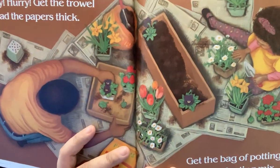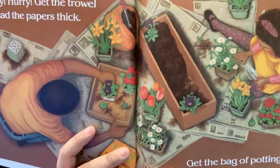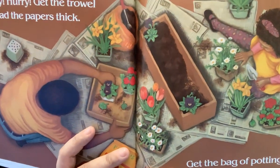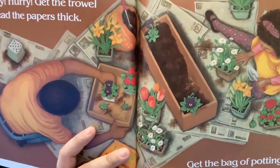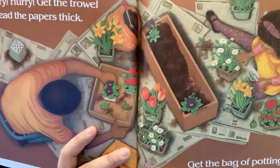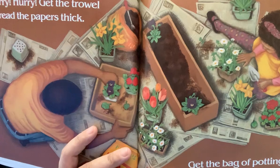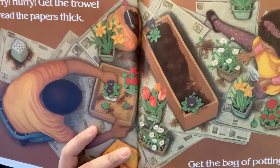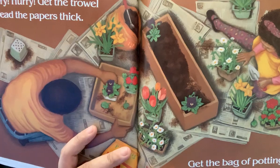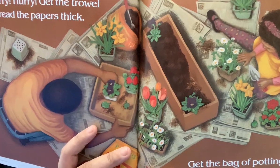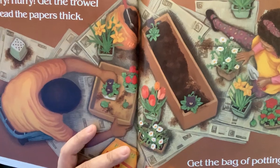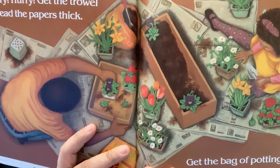garden.